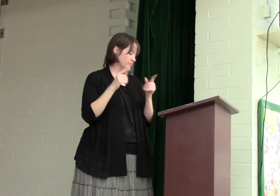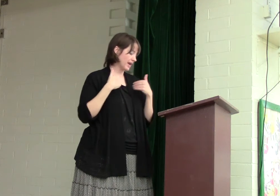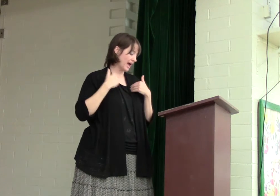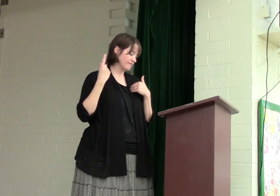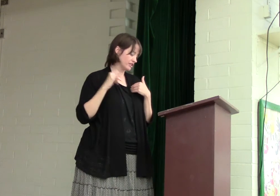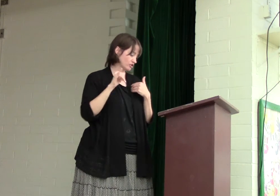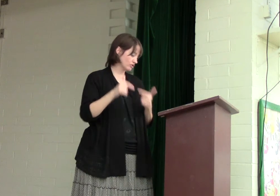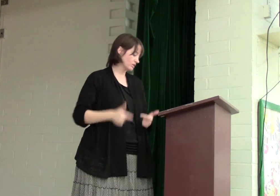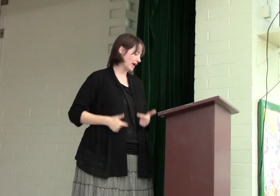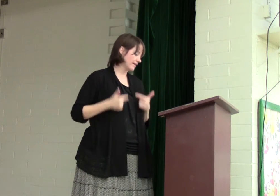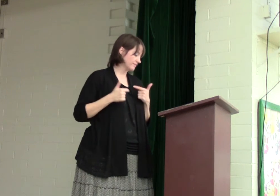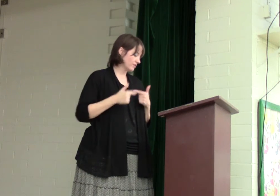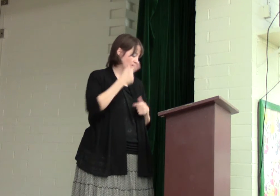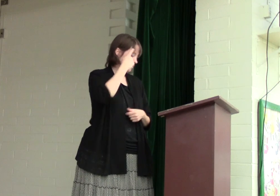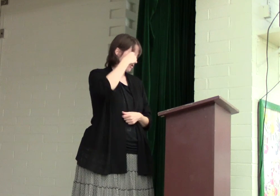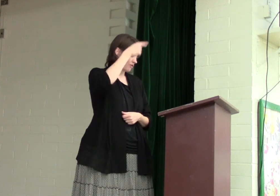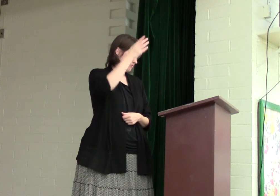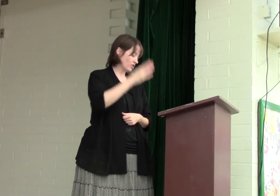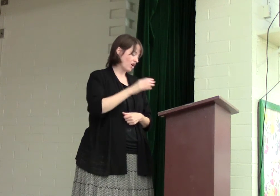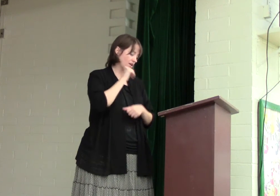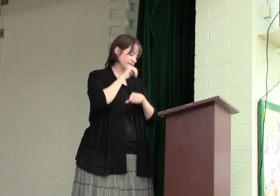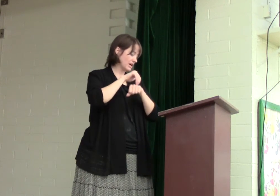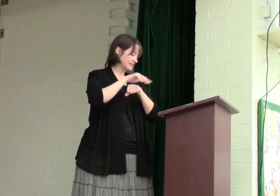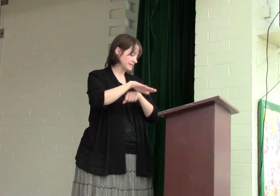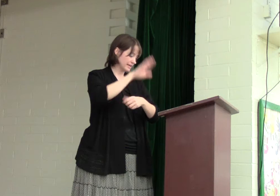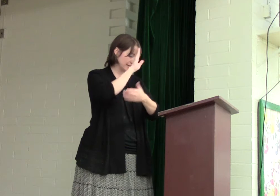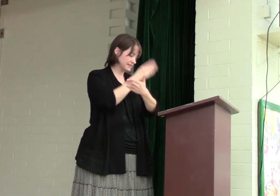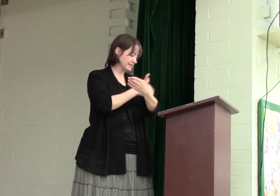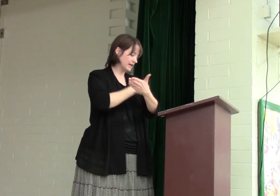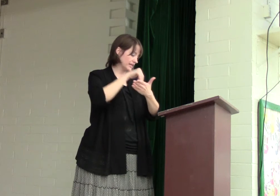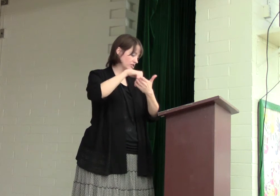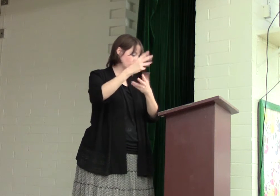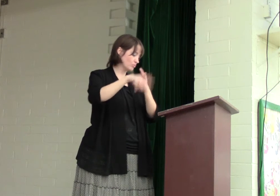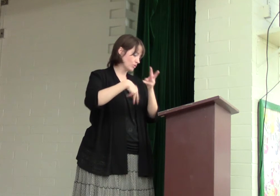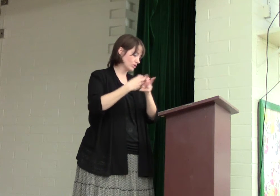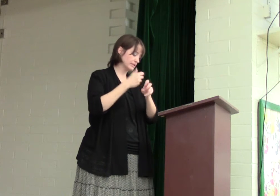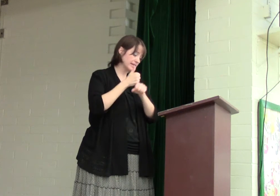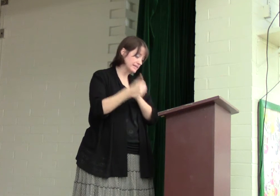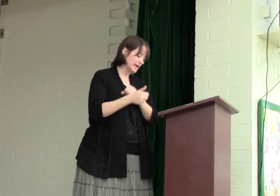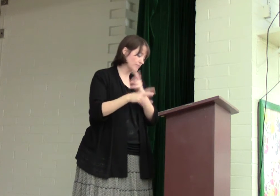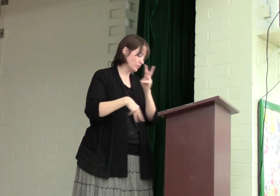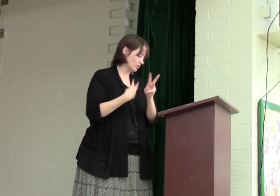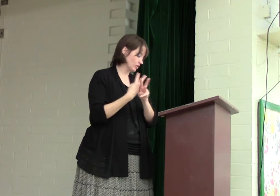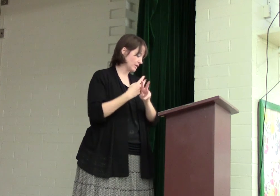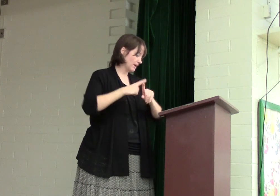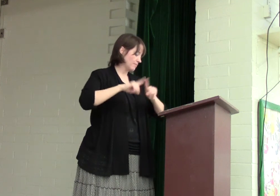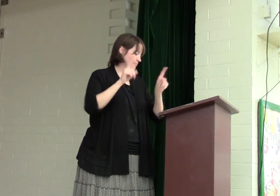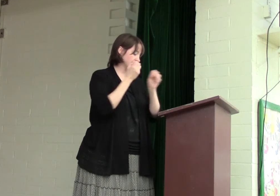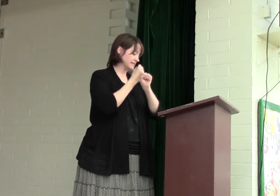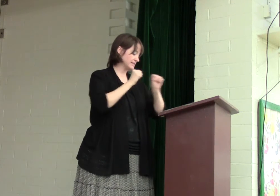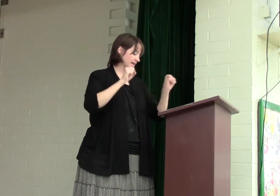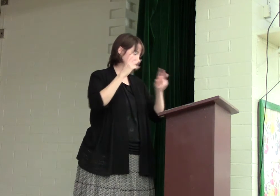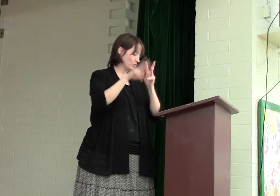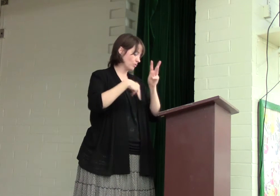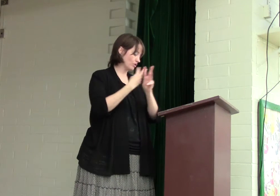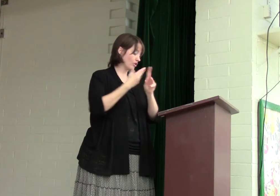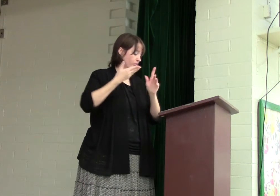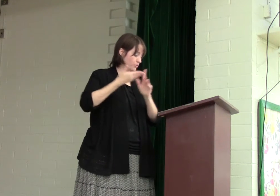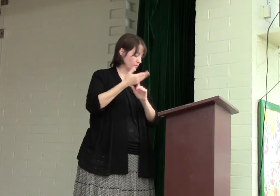but have eternal life. For God did not send His Son into the world to condemn the world, but to save the world through